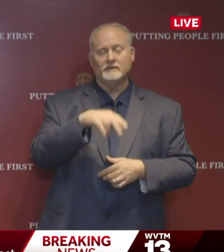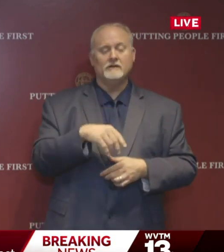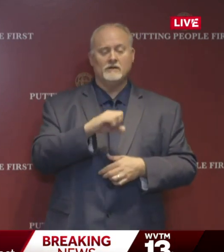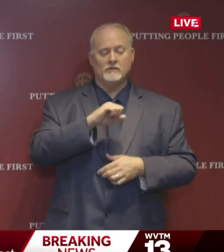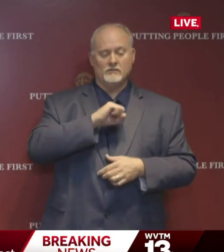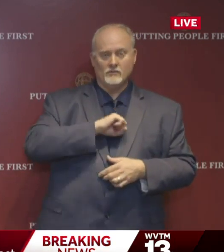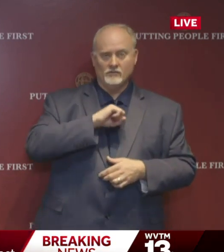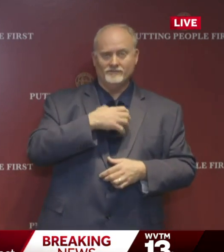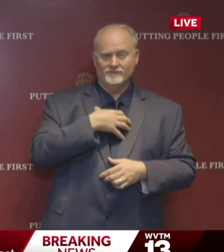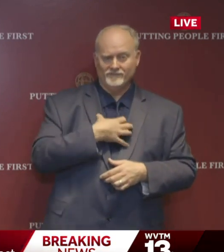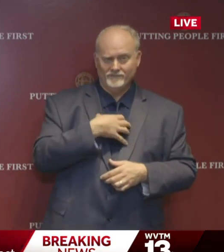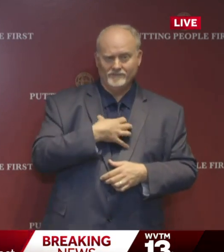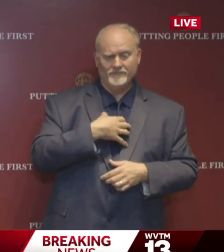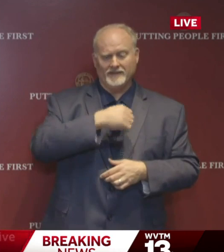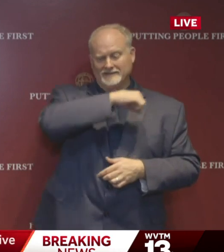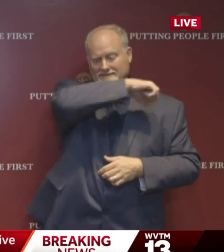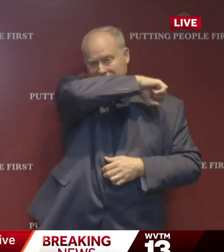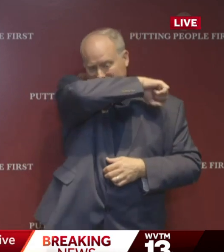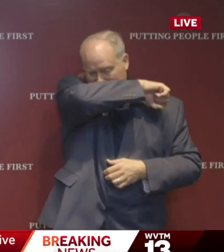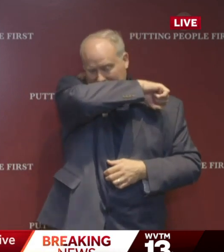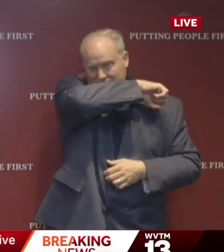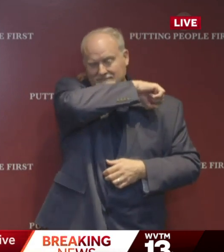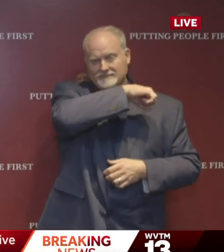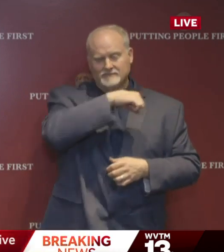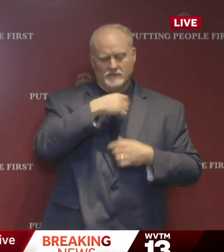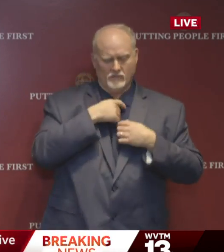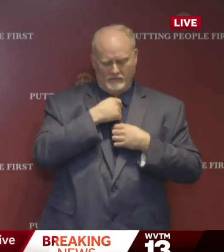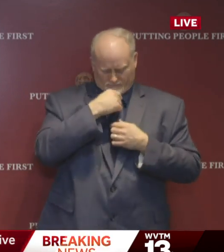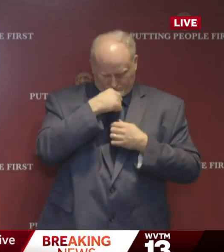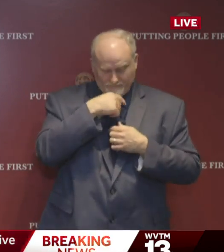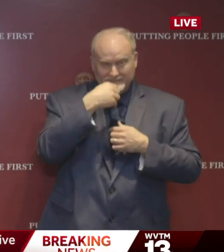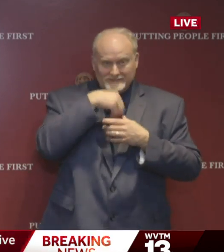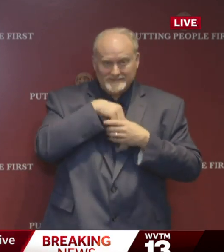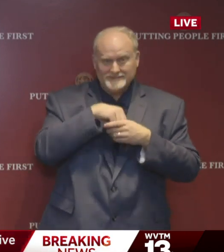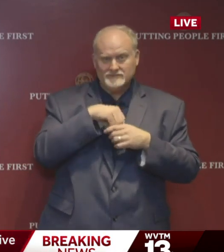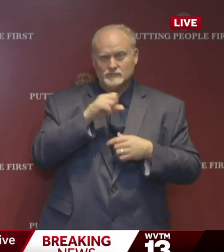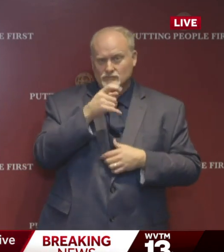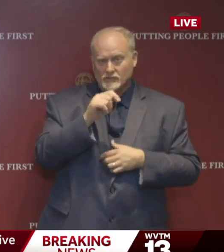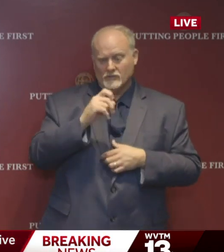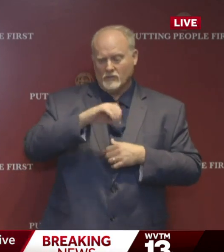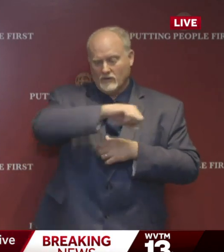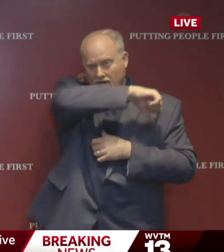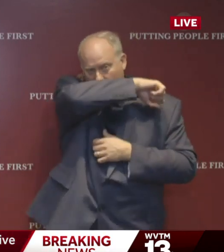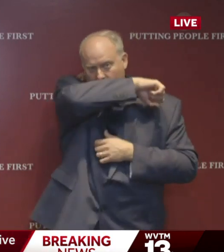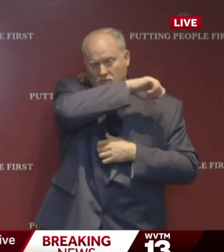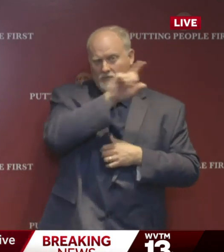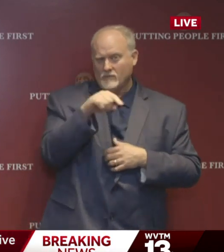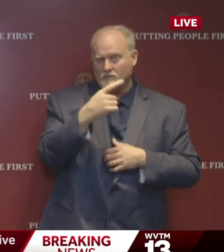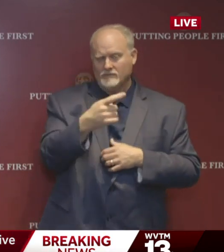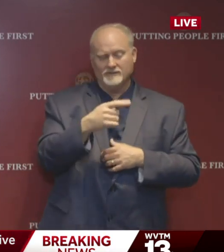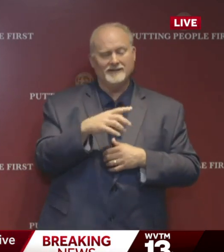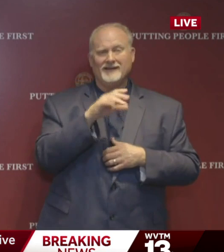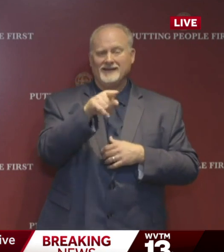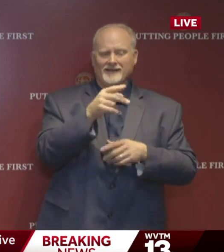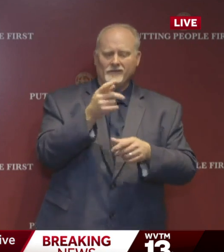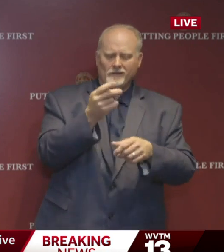regularly regularly in your shirt or elbow and remember to clean high touch surfaces